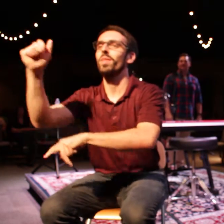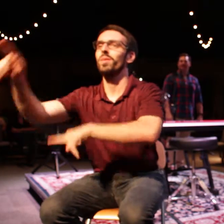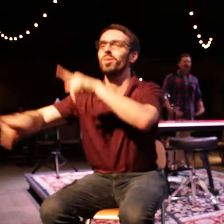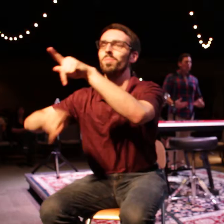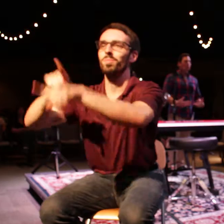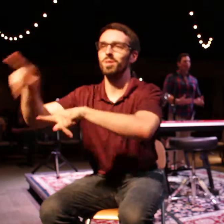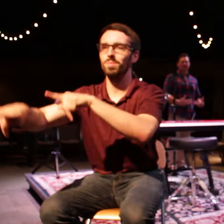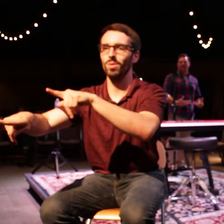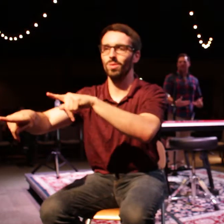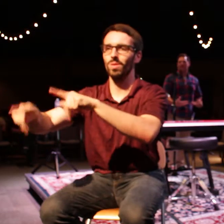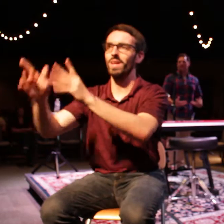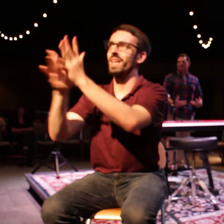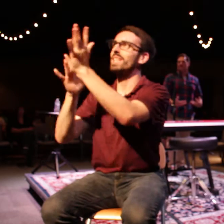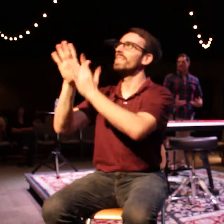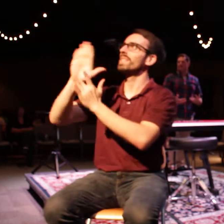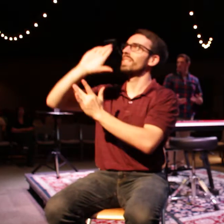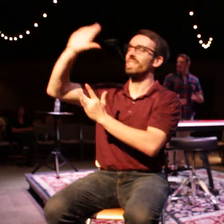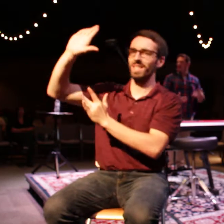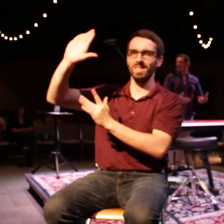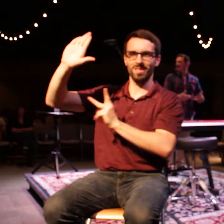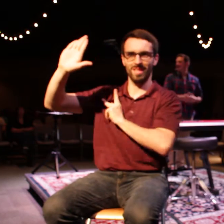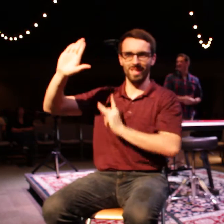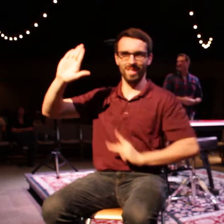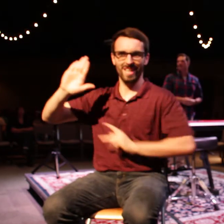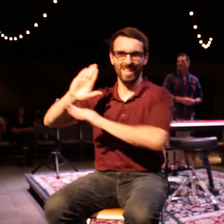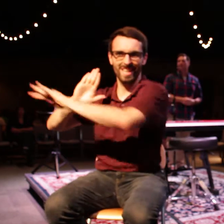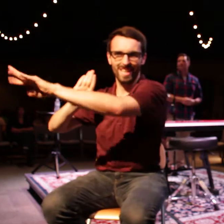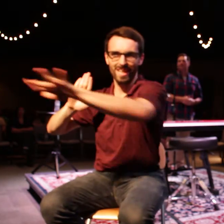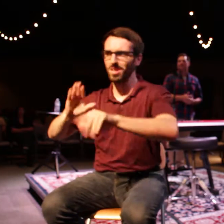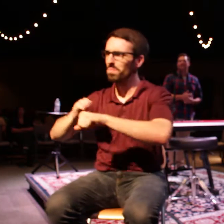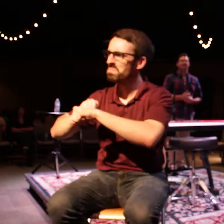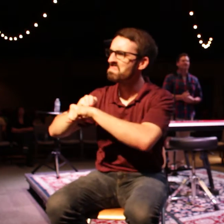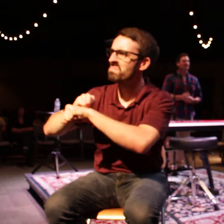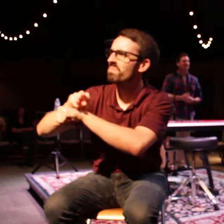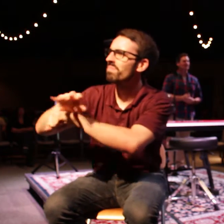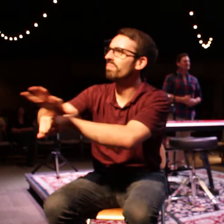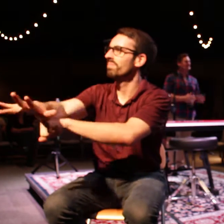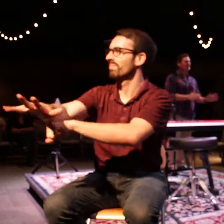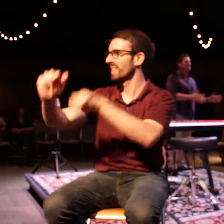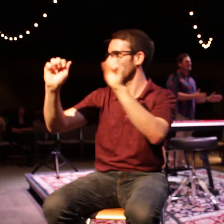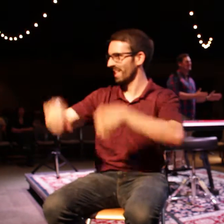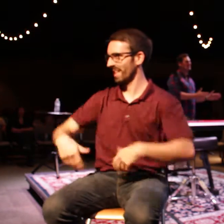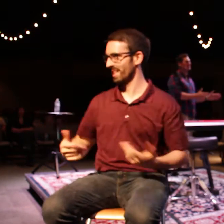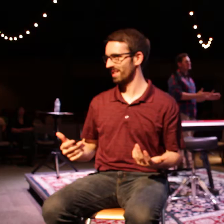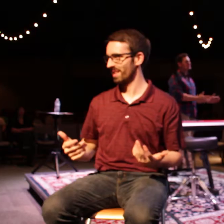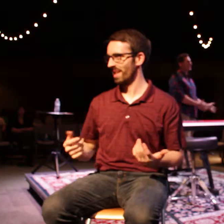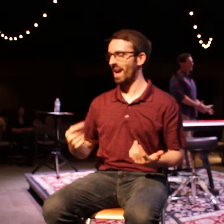I work so that I can impact other people for the kingdom of God. I'm a tent maker second.